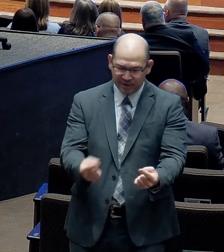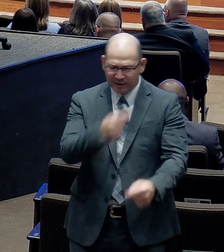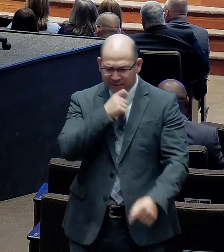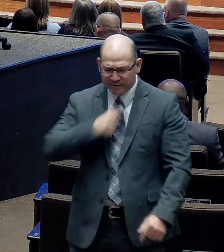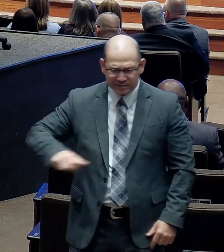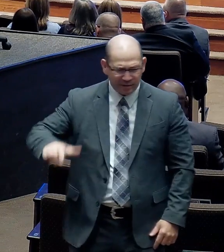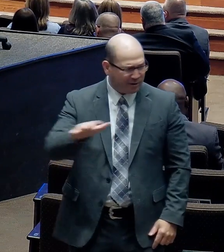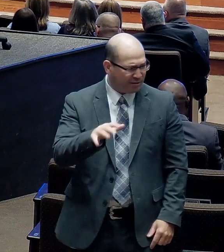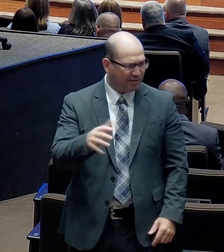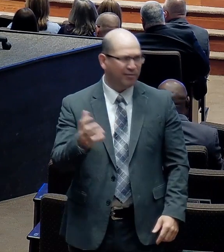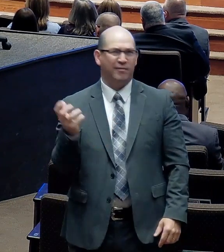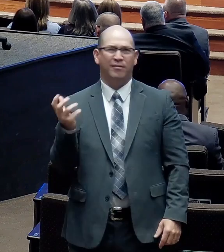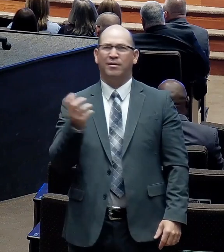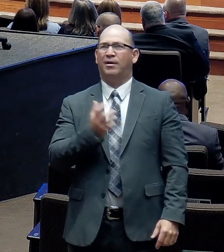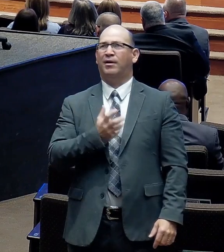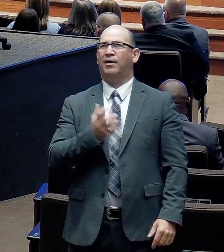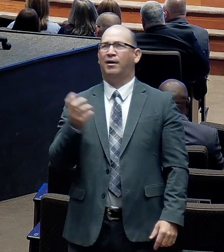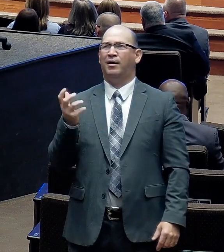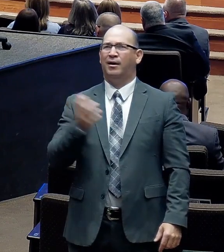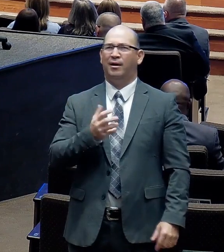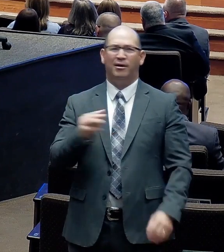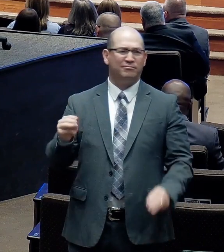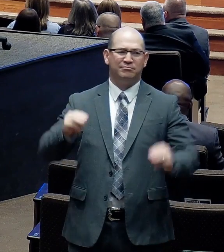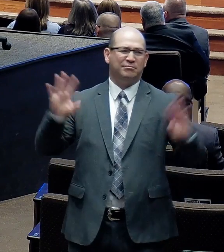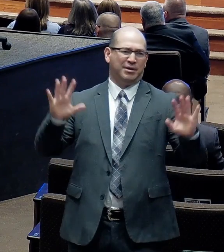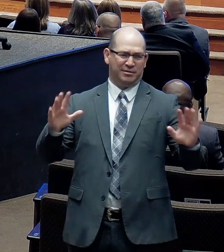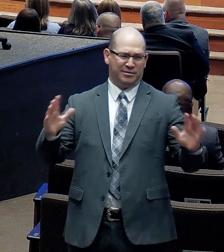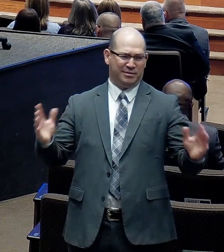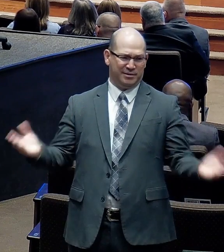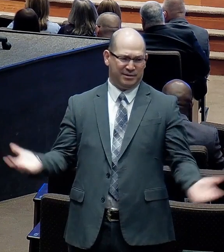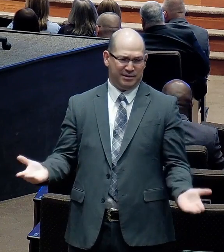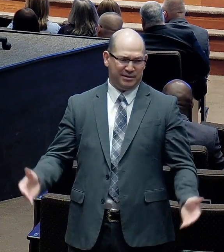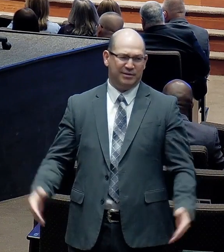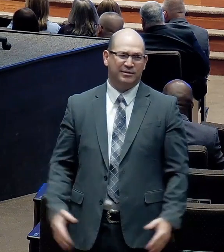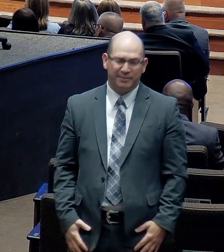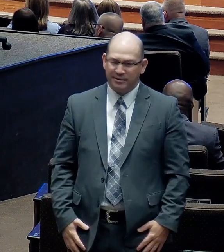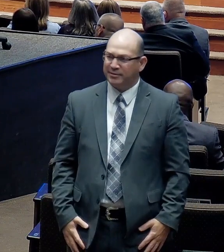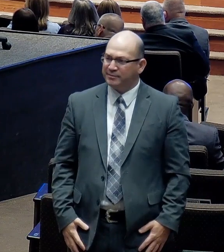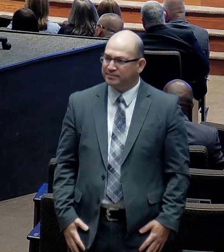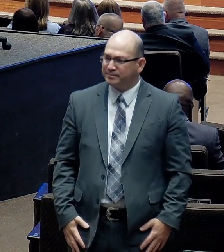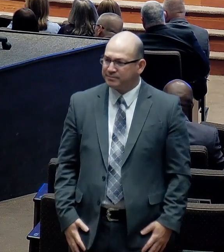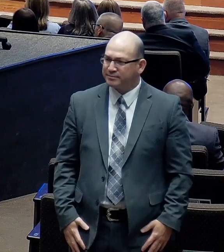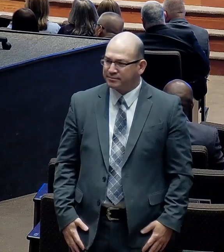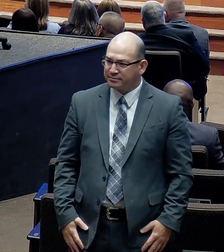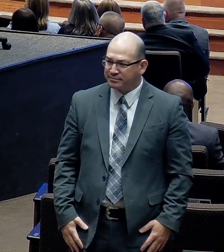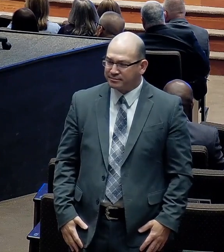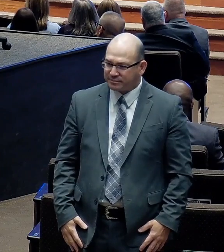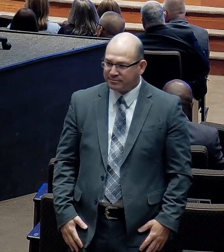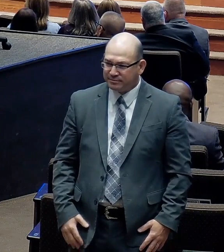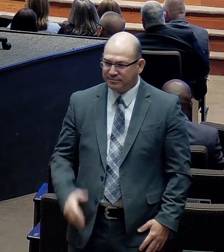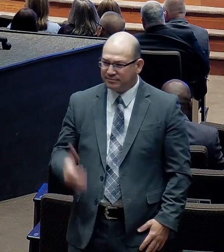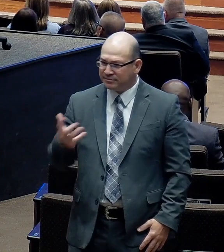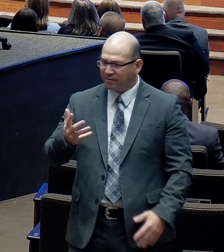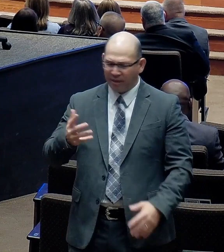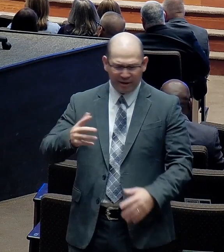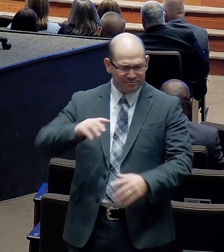A miracle. God. Establishing. One of the greatest churches. In the world.